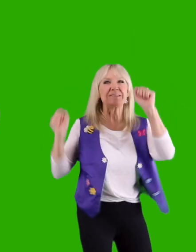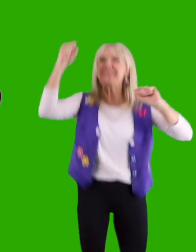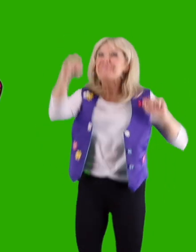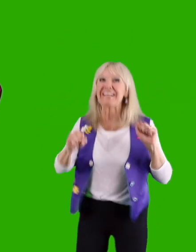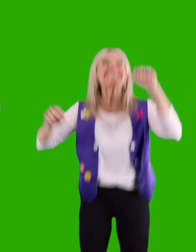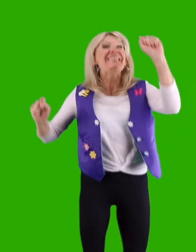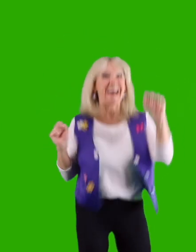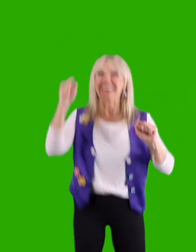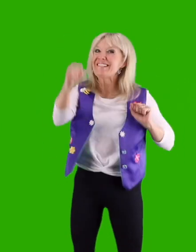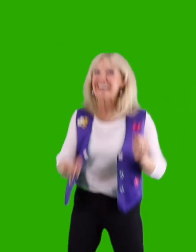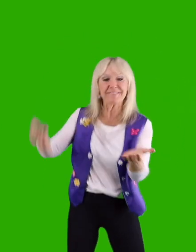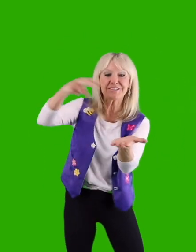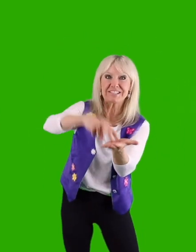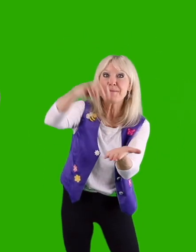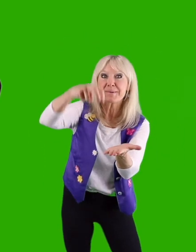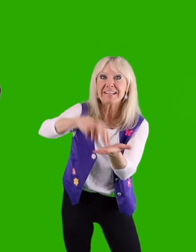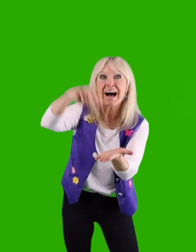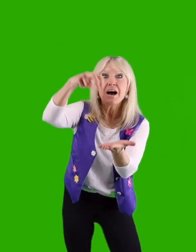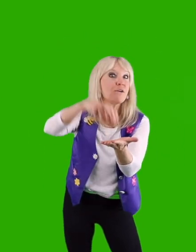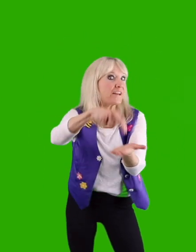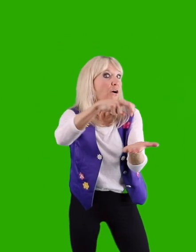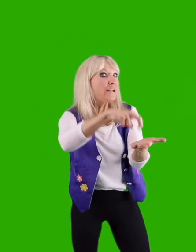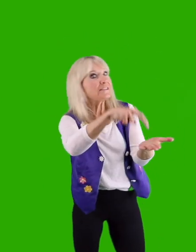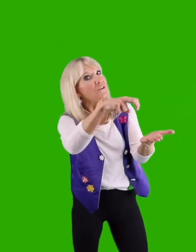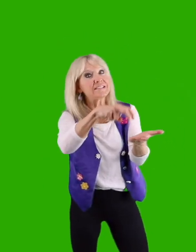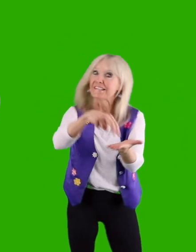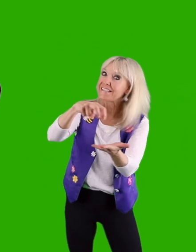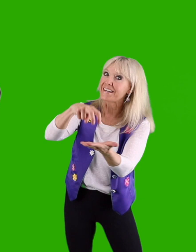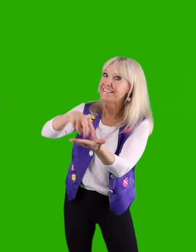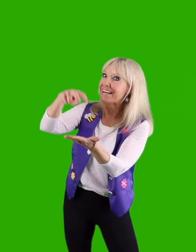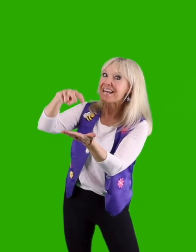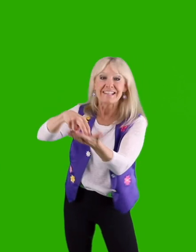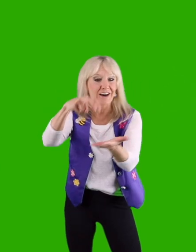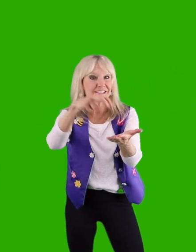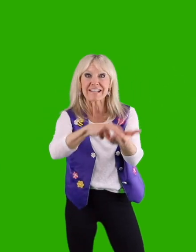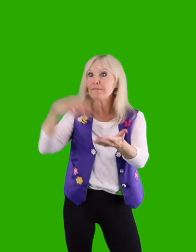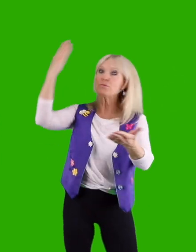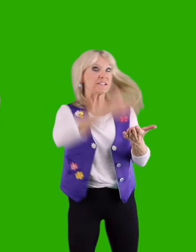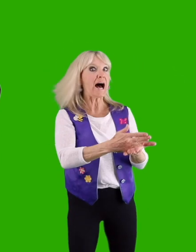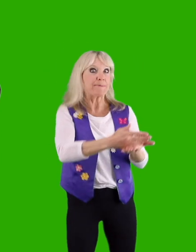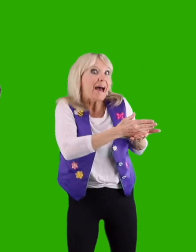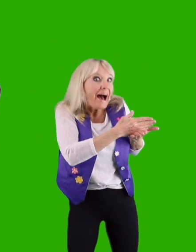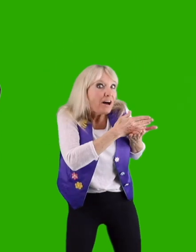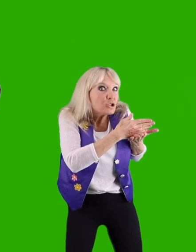jumping beans. Now it's time to jump. Brink up! Free polito, stop the release. Now it's time to stop. Alto.